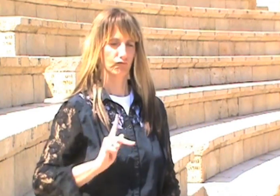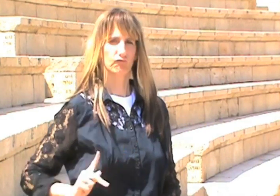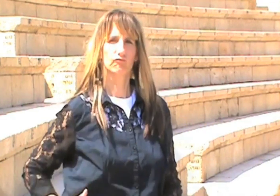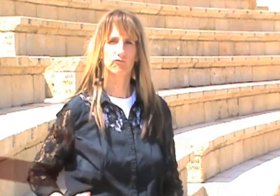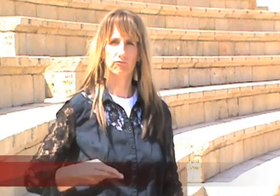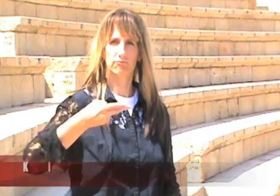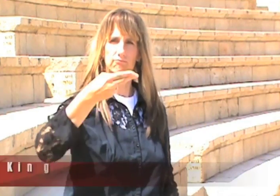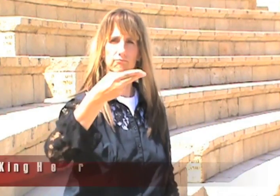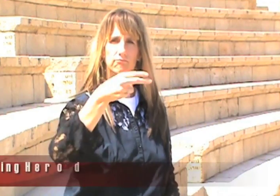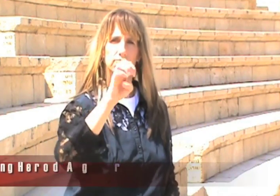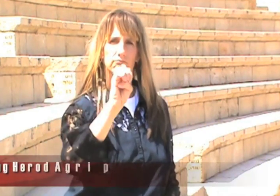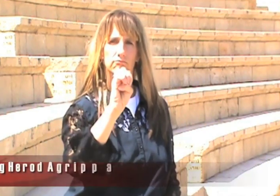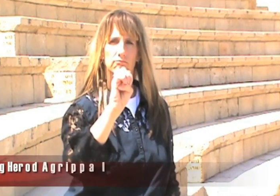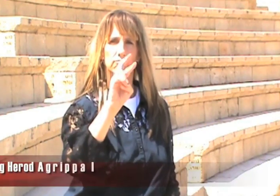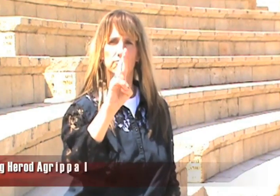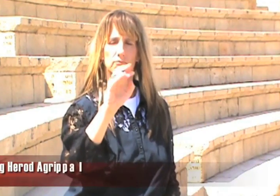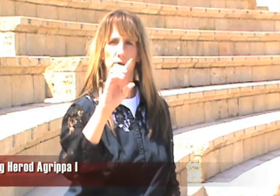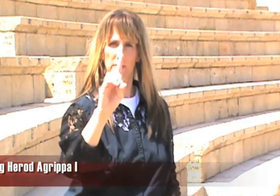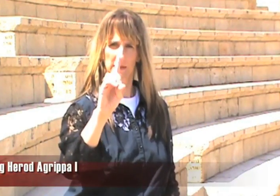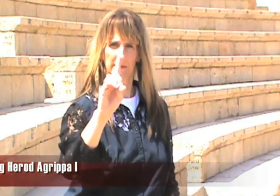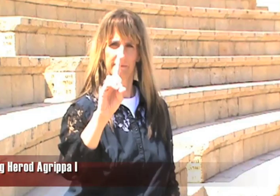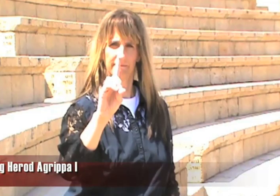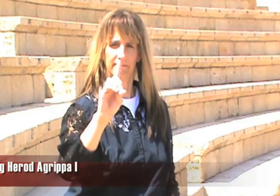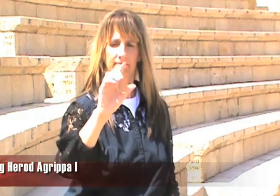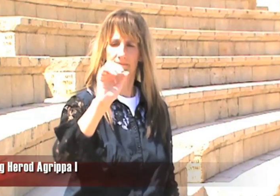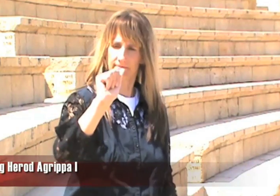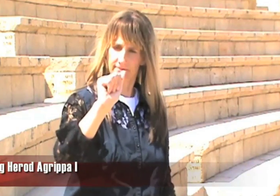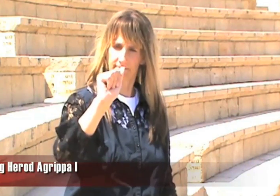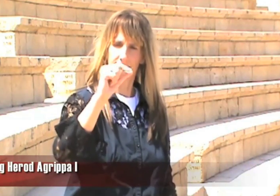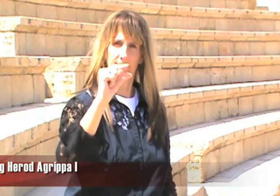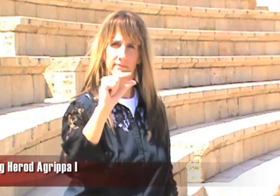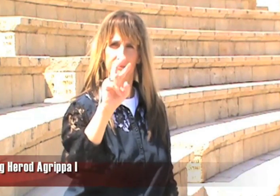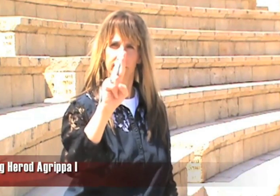And it really hits me, the story about King Herod Agrippa the first.